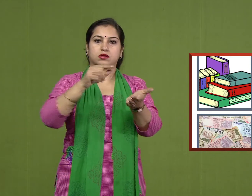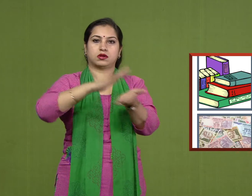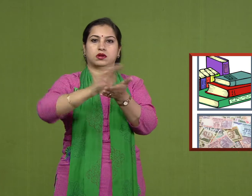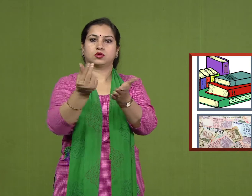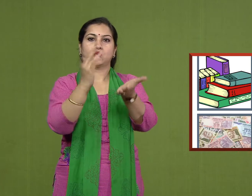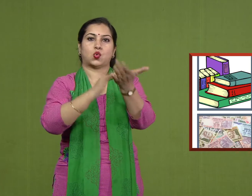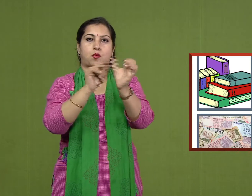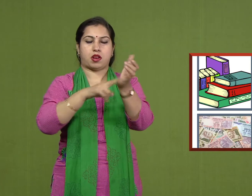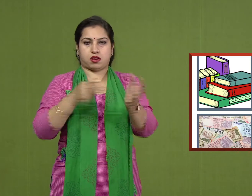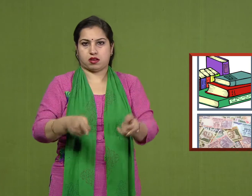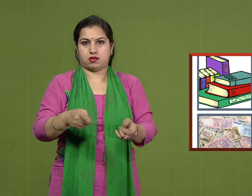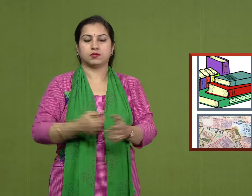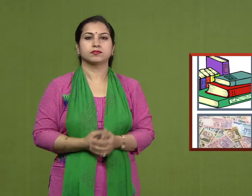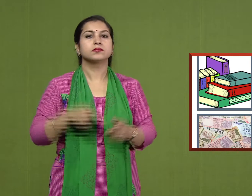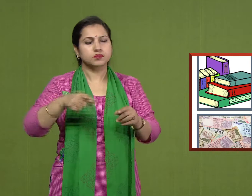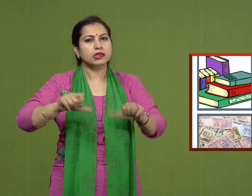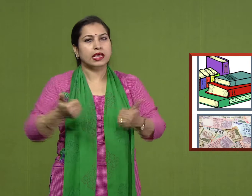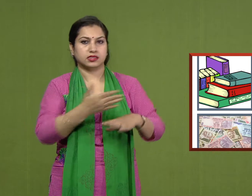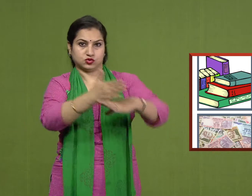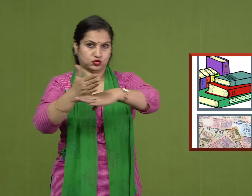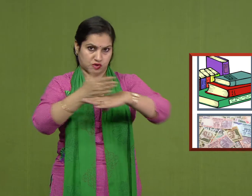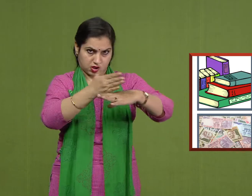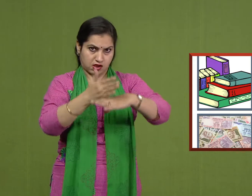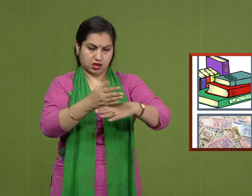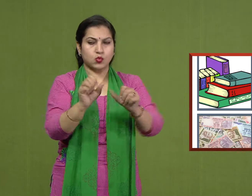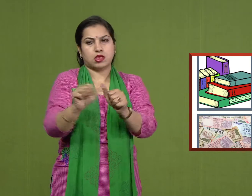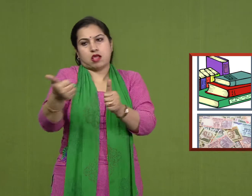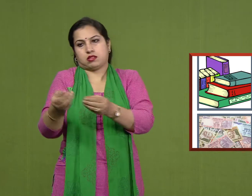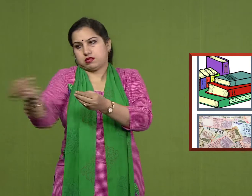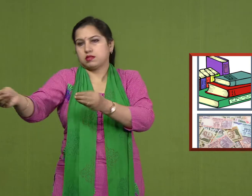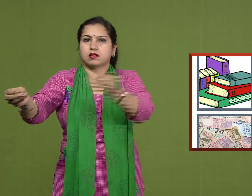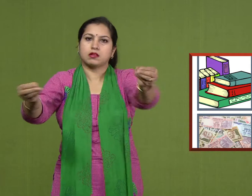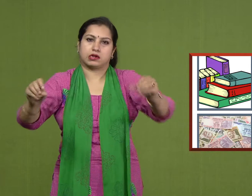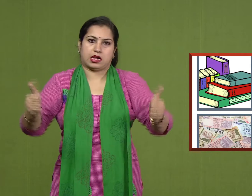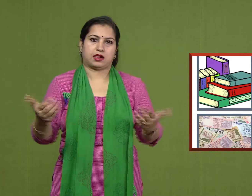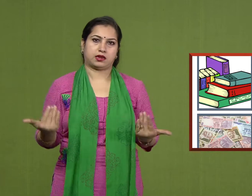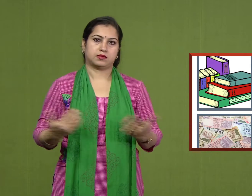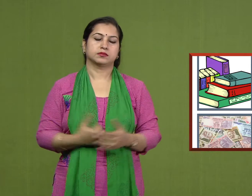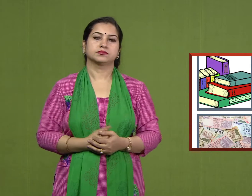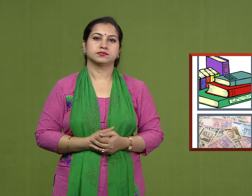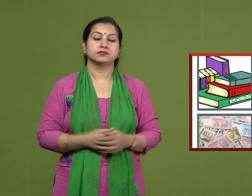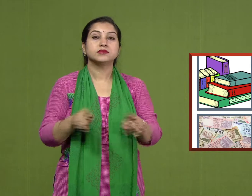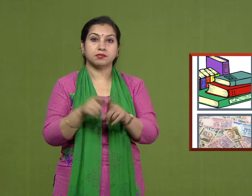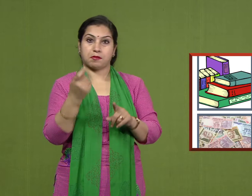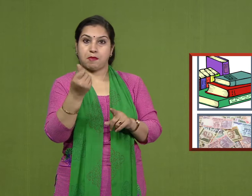These resources can be shared with others also. Like money,